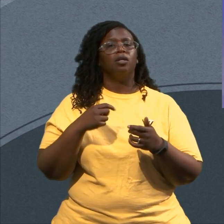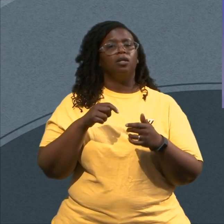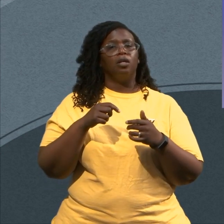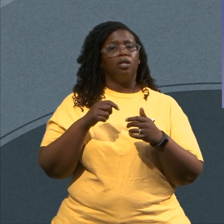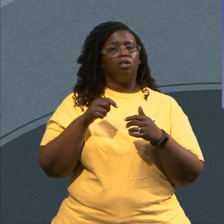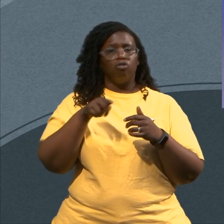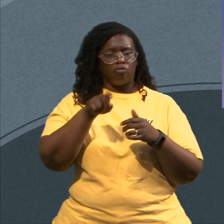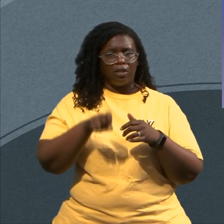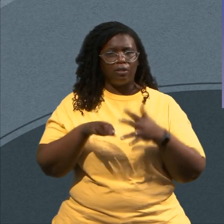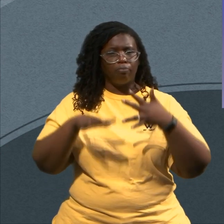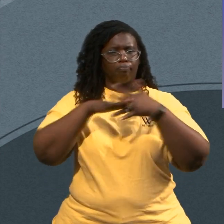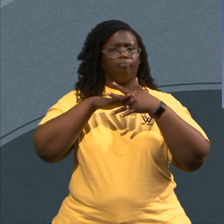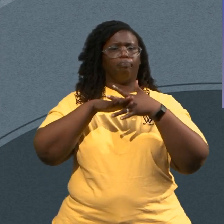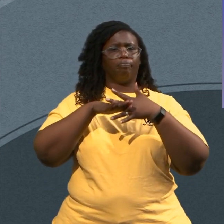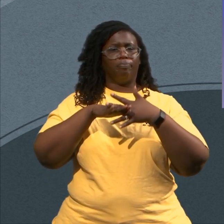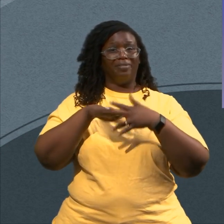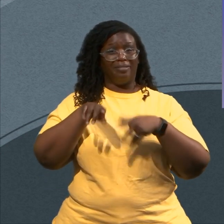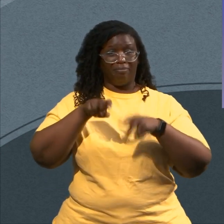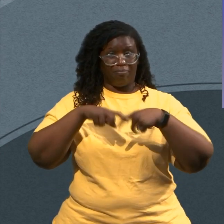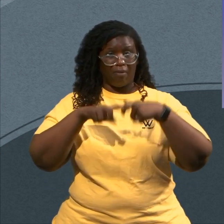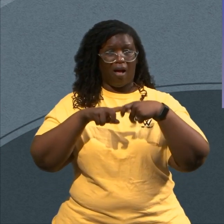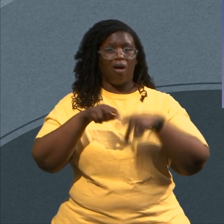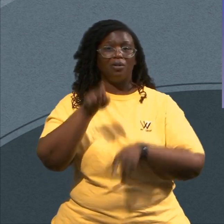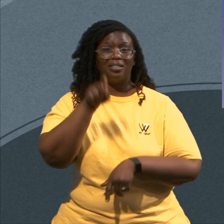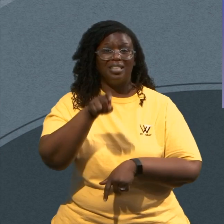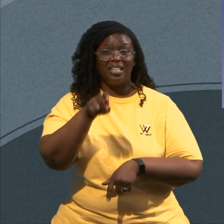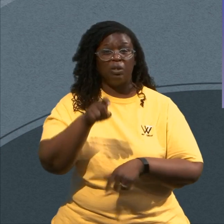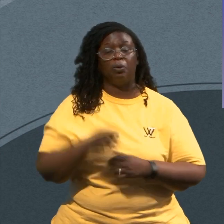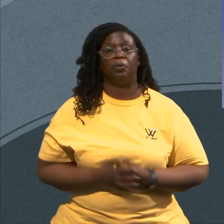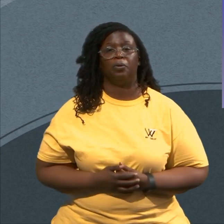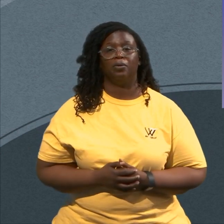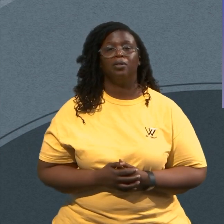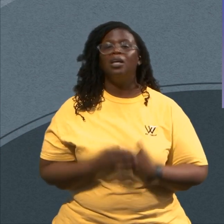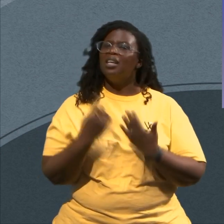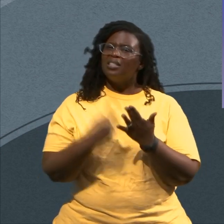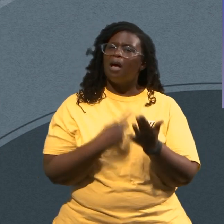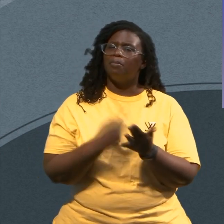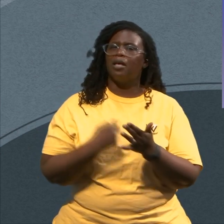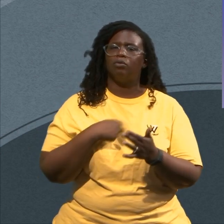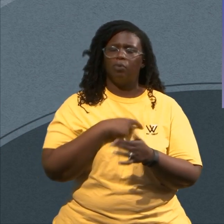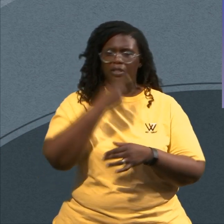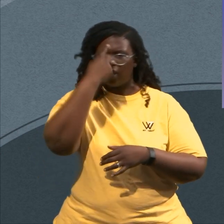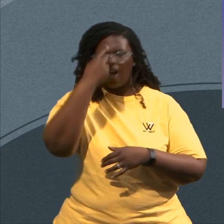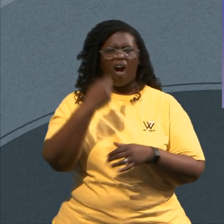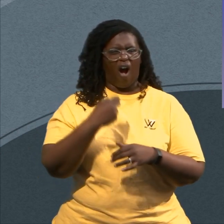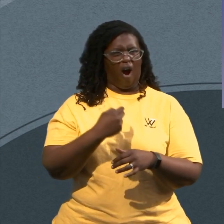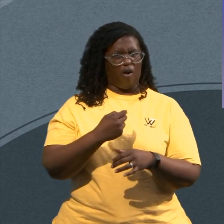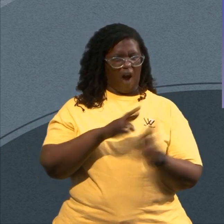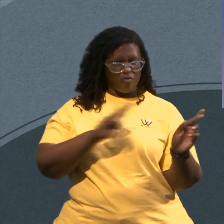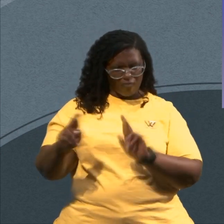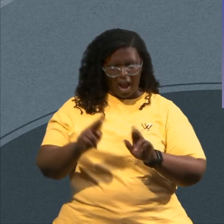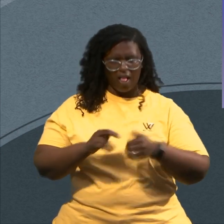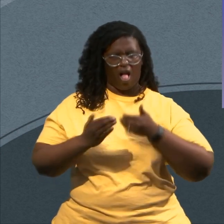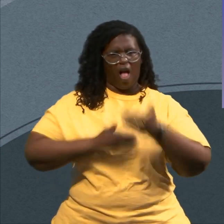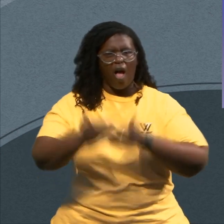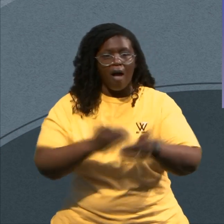He's telling to us Over and over again That sometimes we think We're ready to move forward But we're so busy being busy